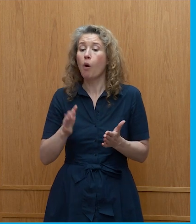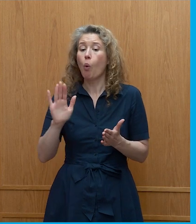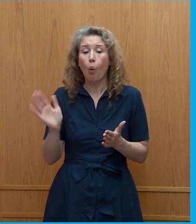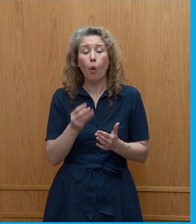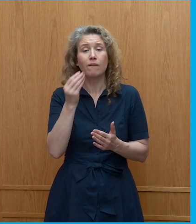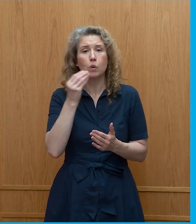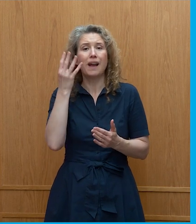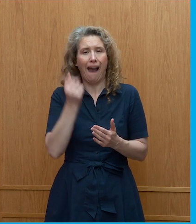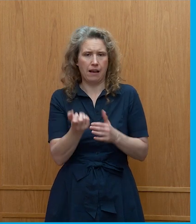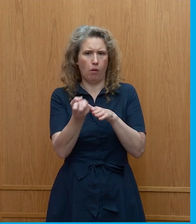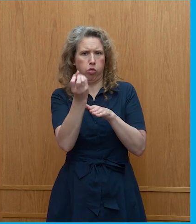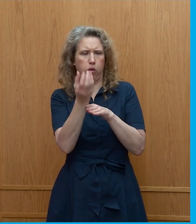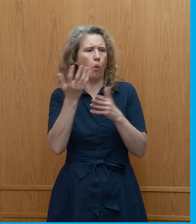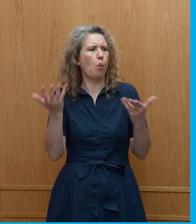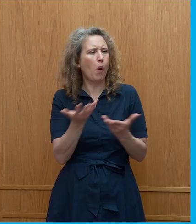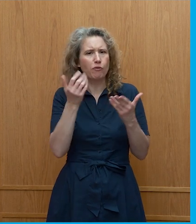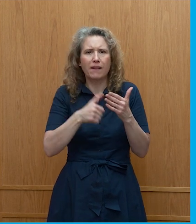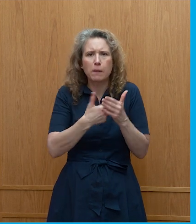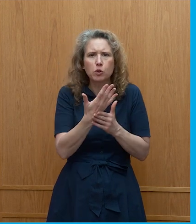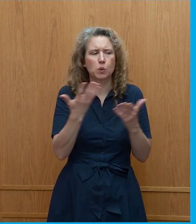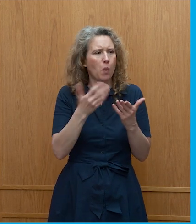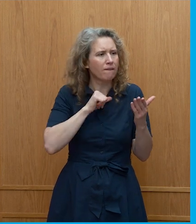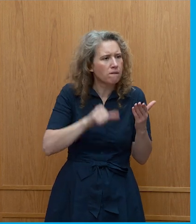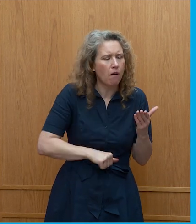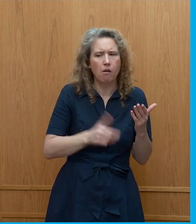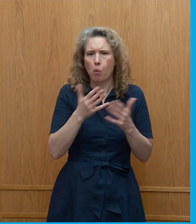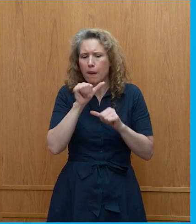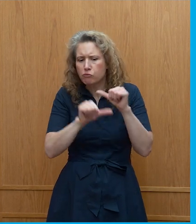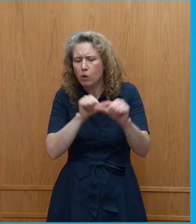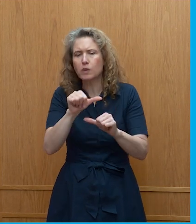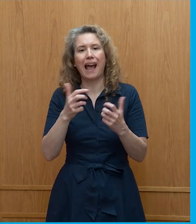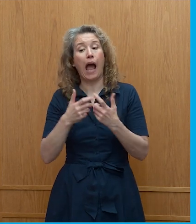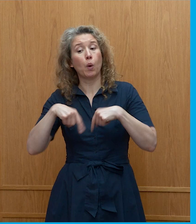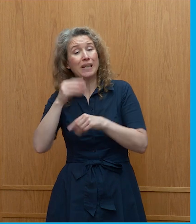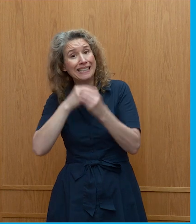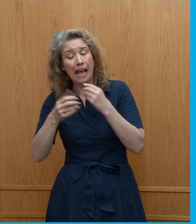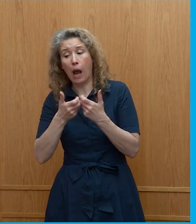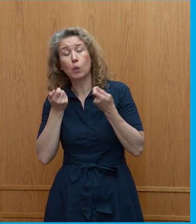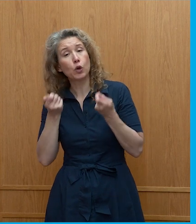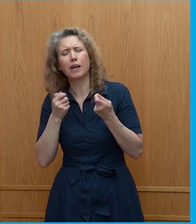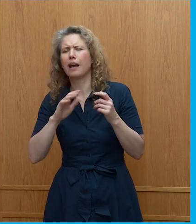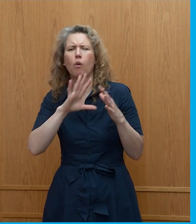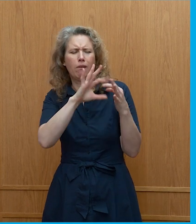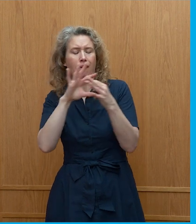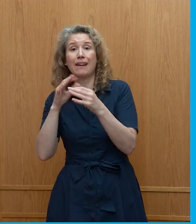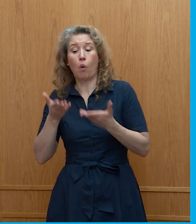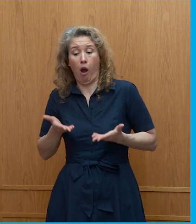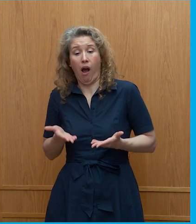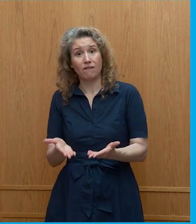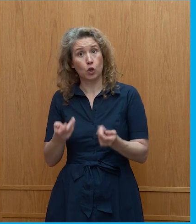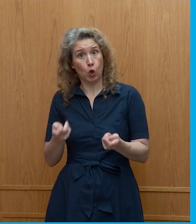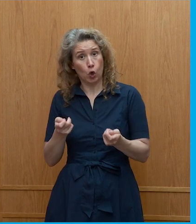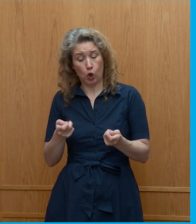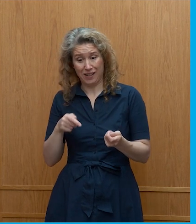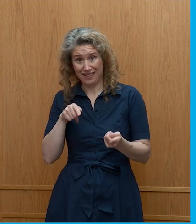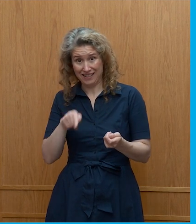emissions where food is being produced how it's processed and and and how we eat it and how we cook it right so if you often cook a meal that can